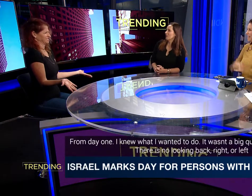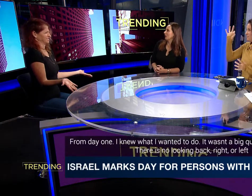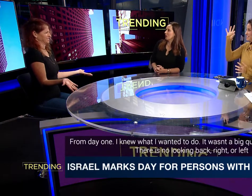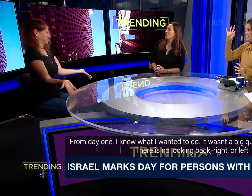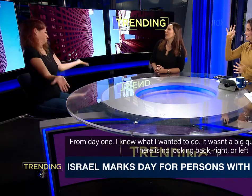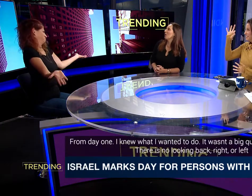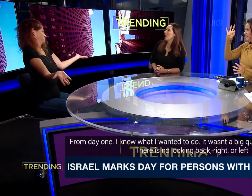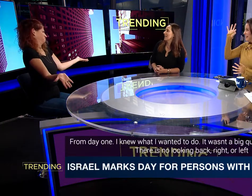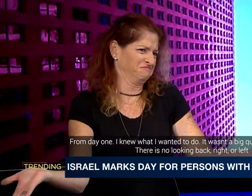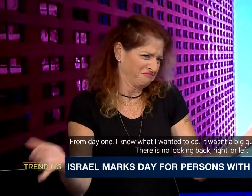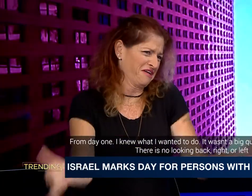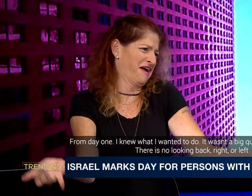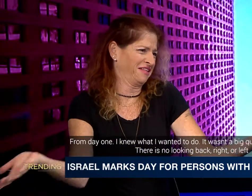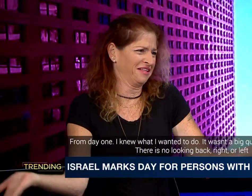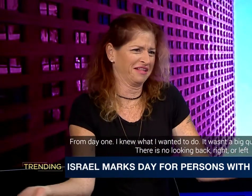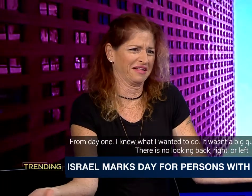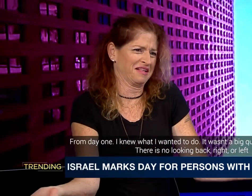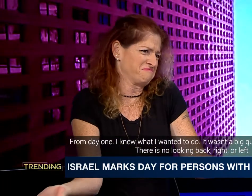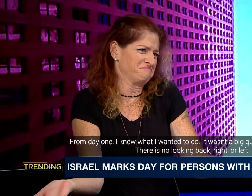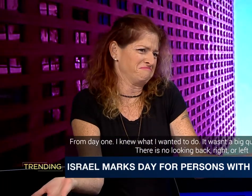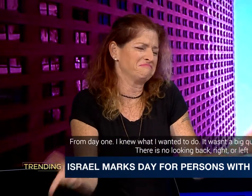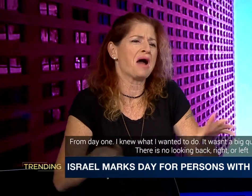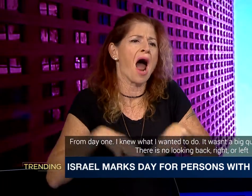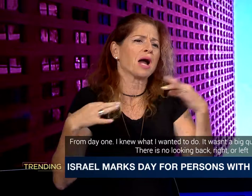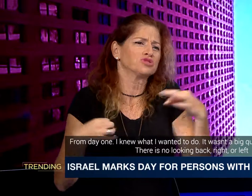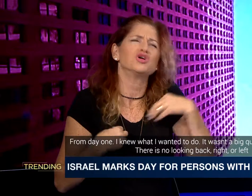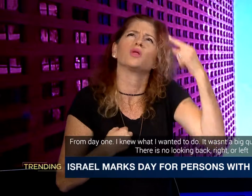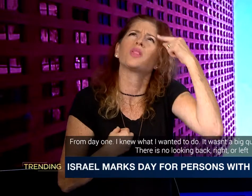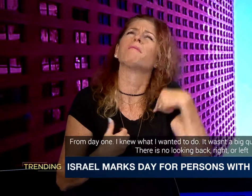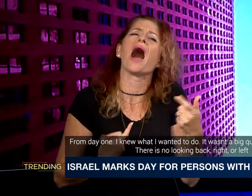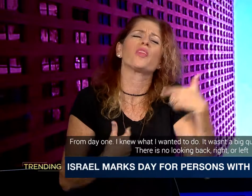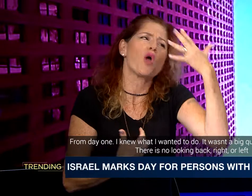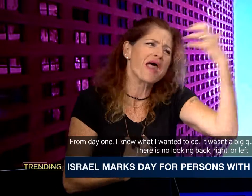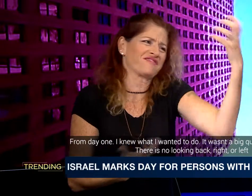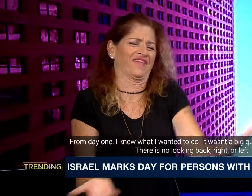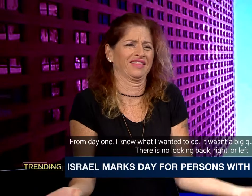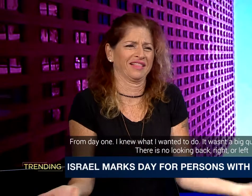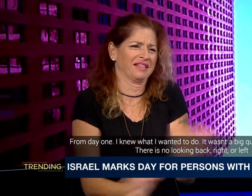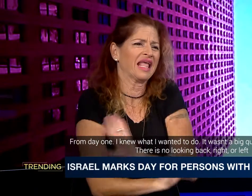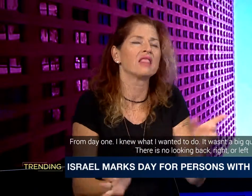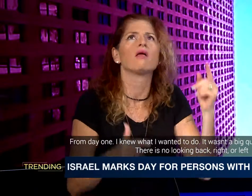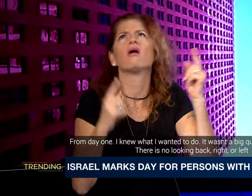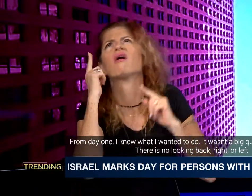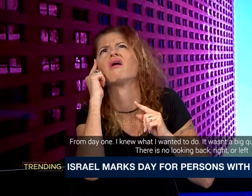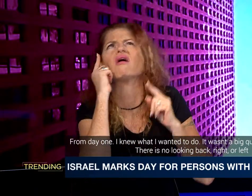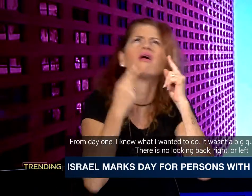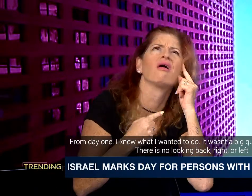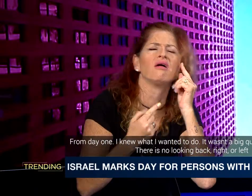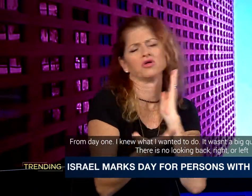From day one, from day one, from day one. I knew, I knew what I like to do. It